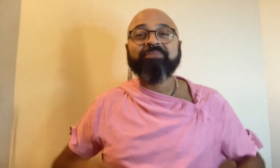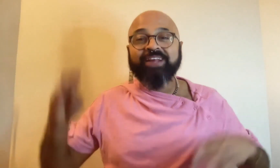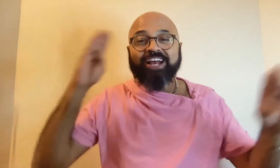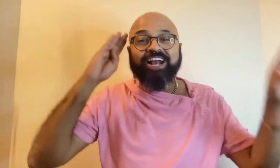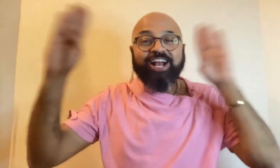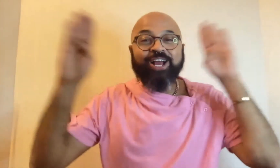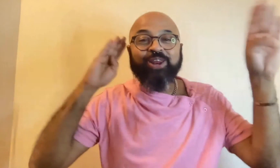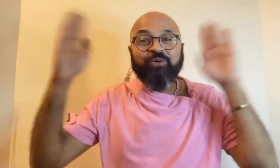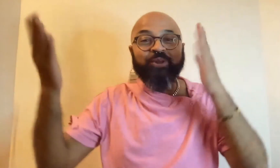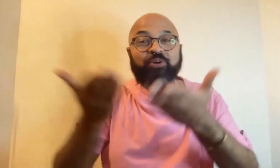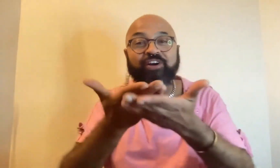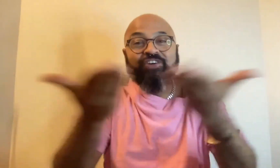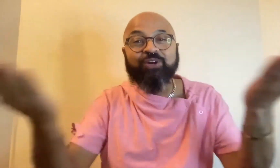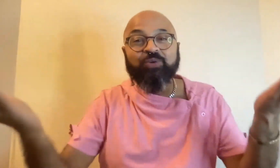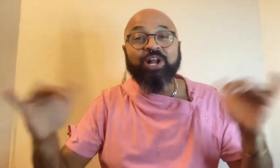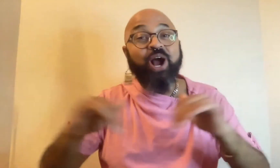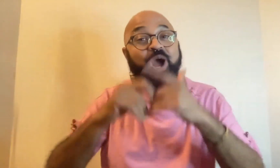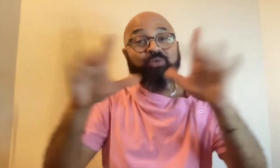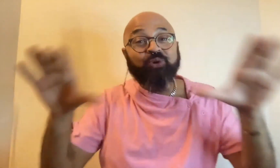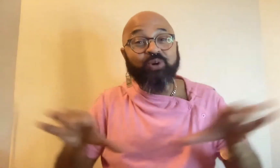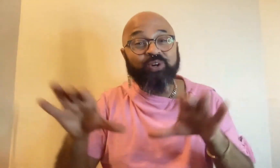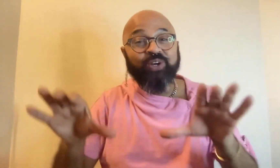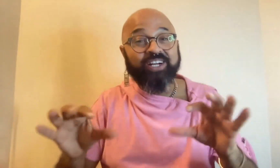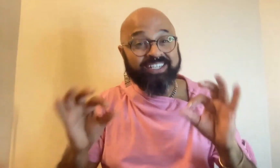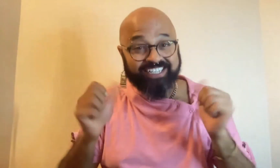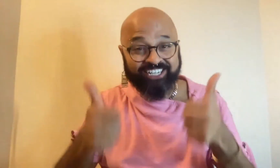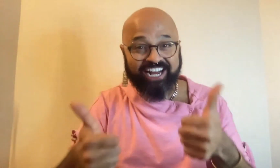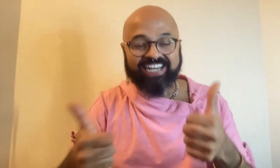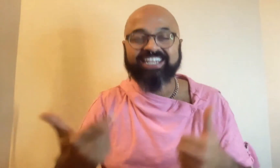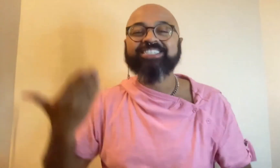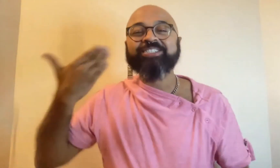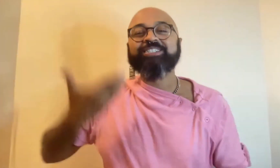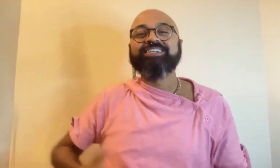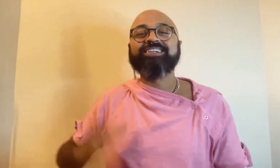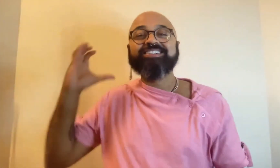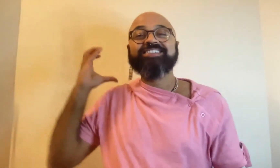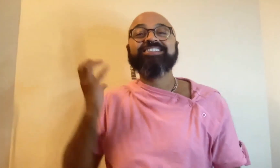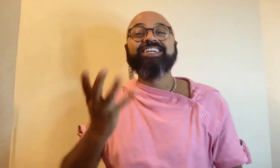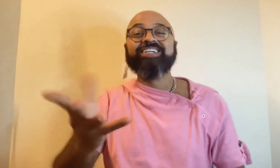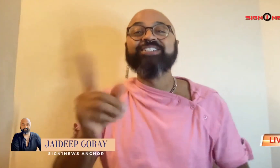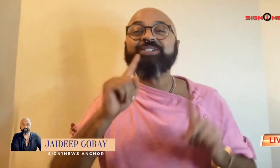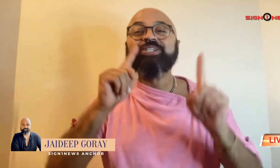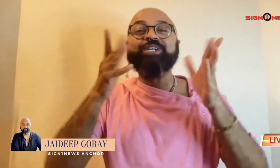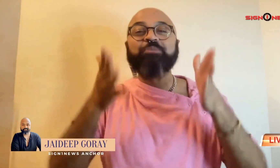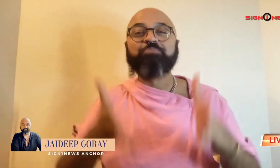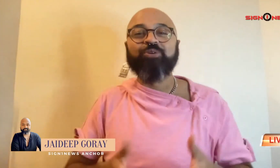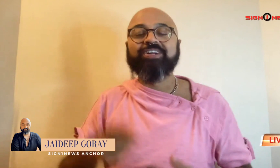Hello, everyone. How are you doing? I'm Signed One News anchor, Jadip Gouray.